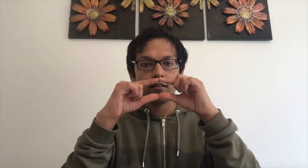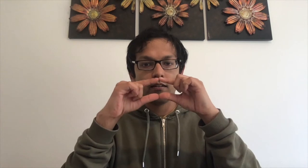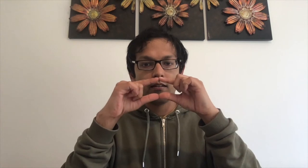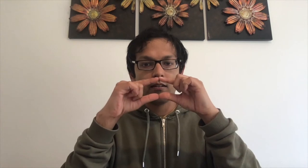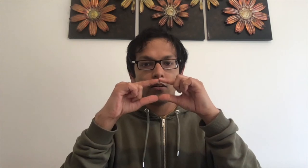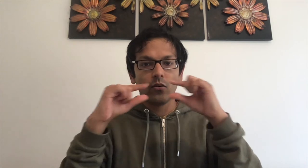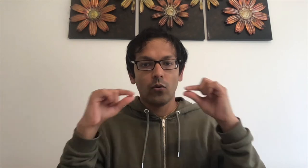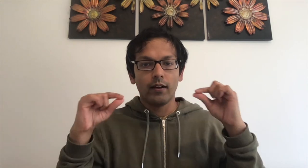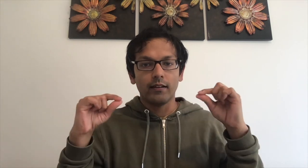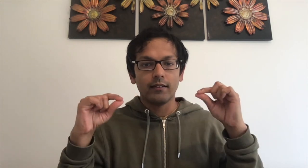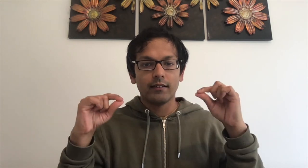quiet.